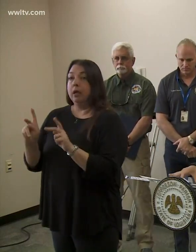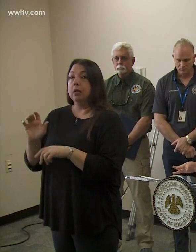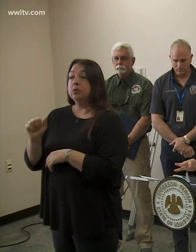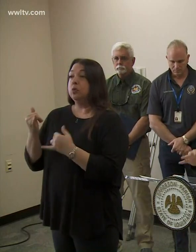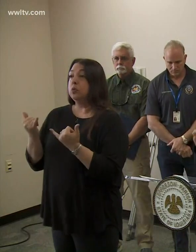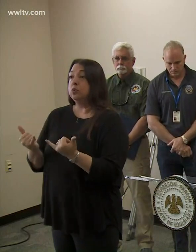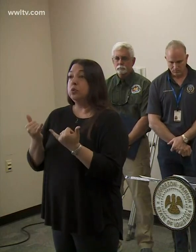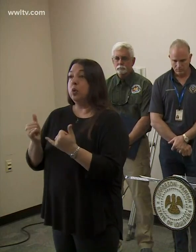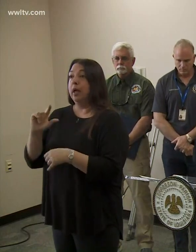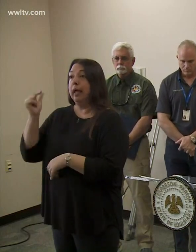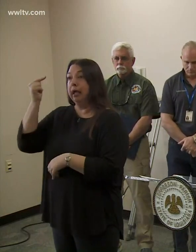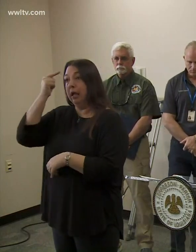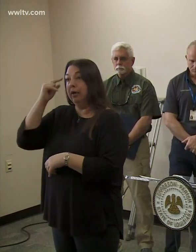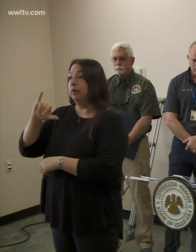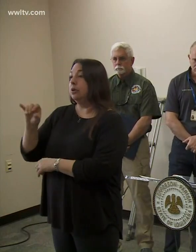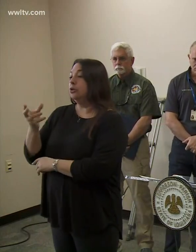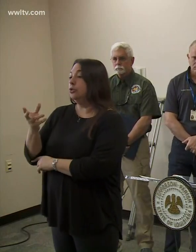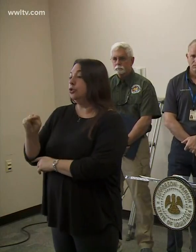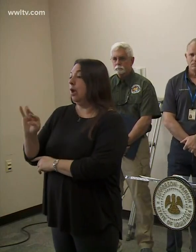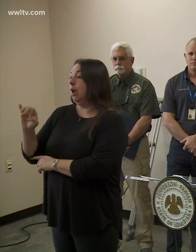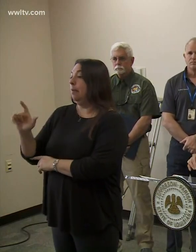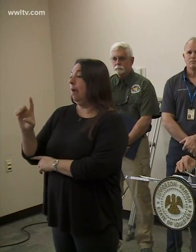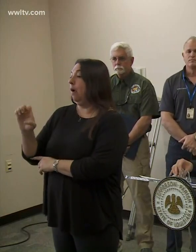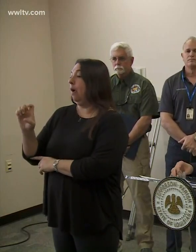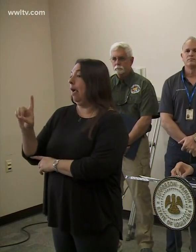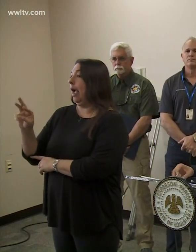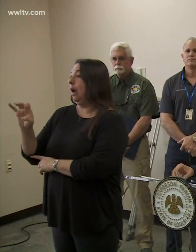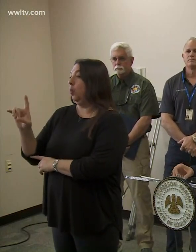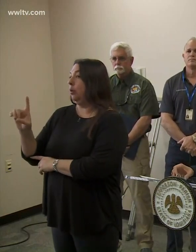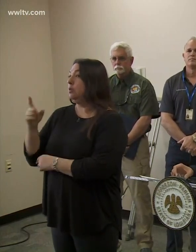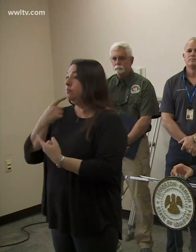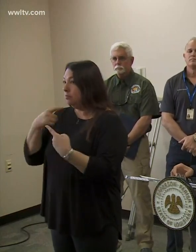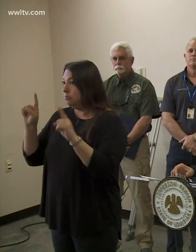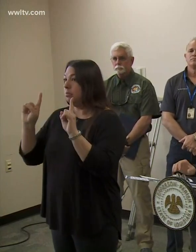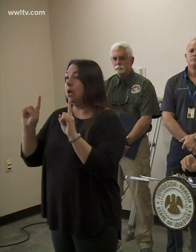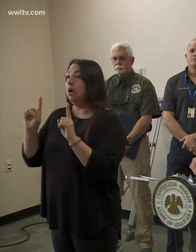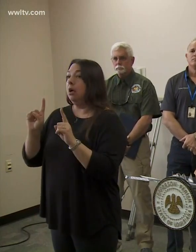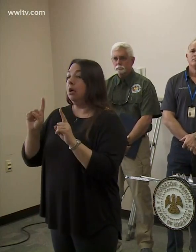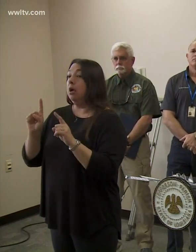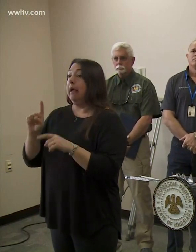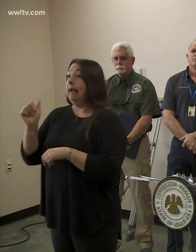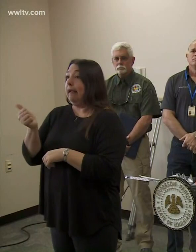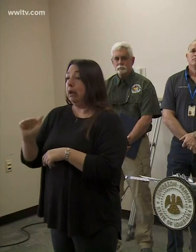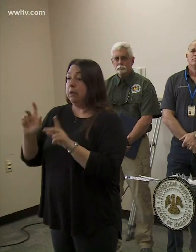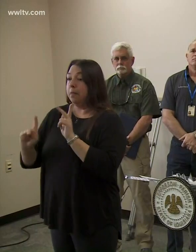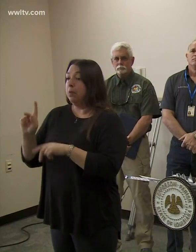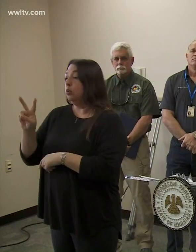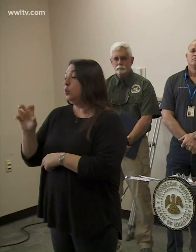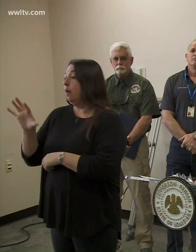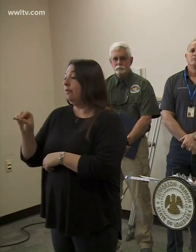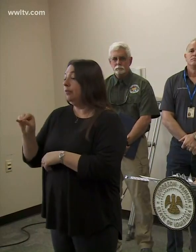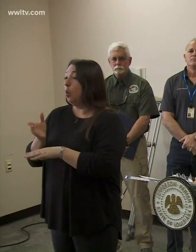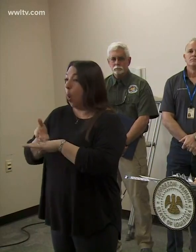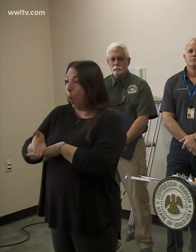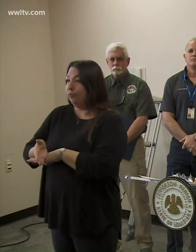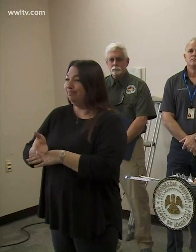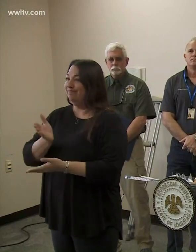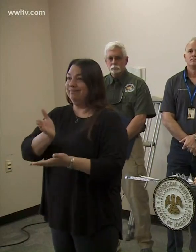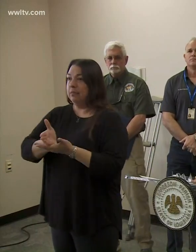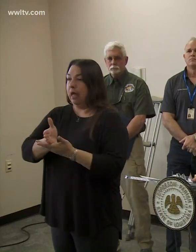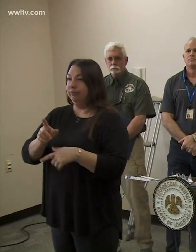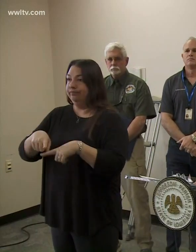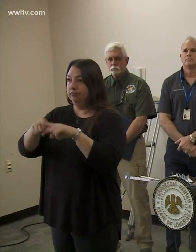Today, Governor John Bel Edwards signed a proclamation that halts any gathering of more than 250 people until